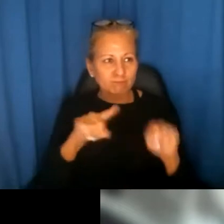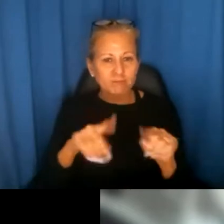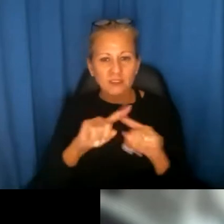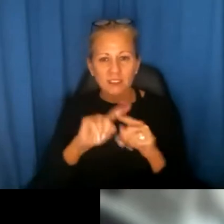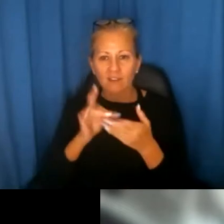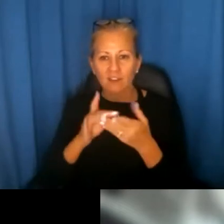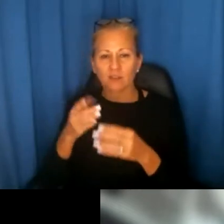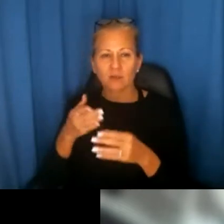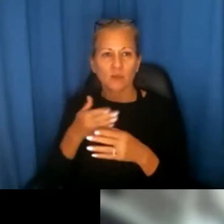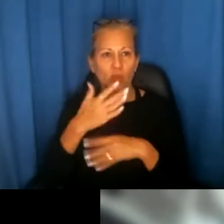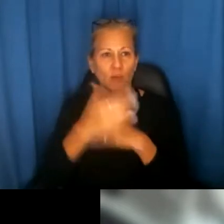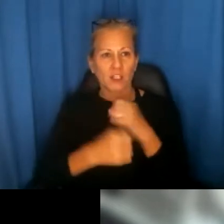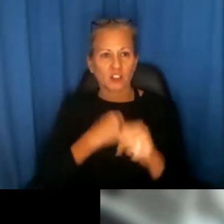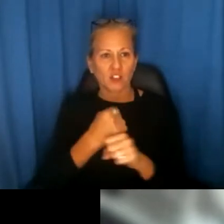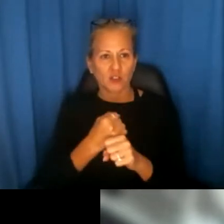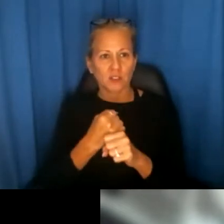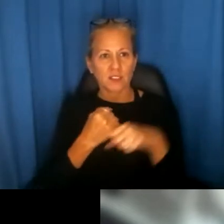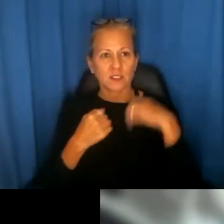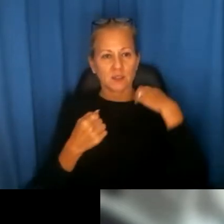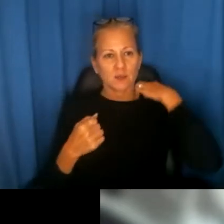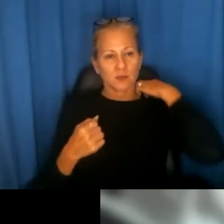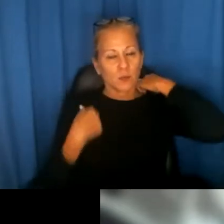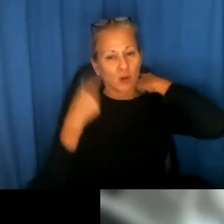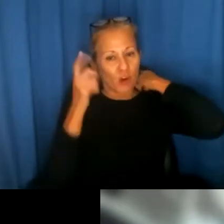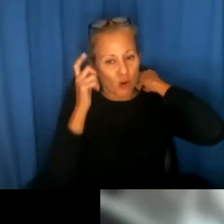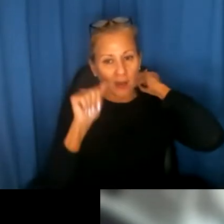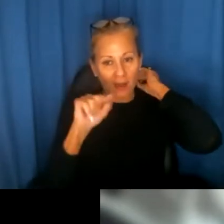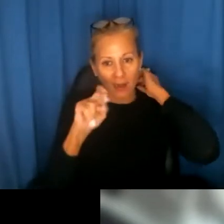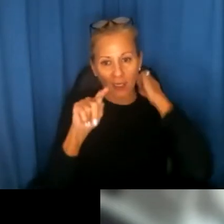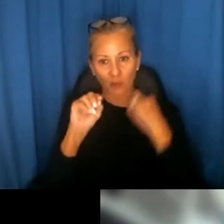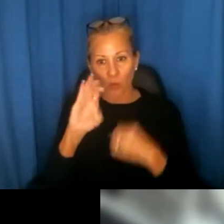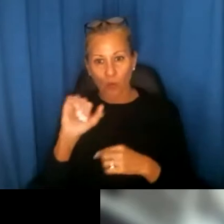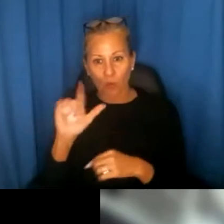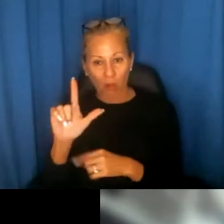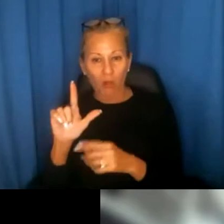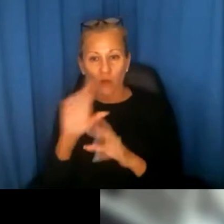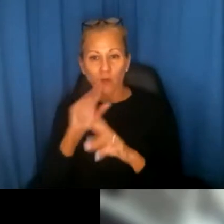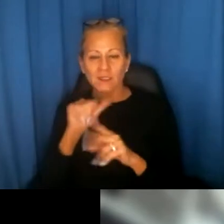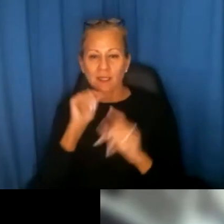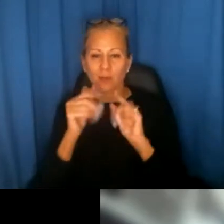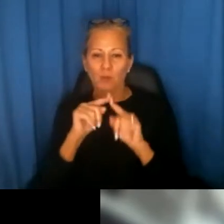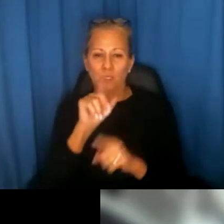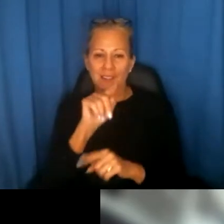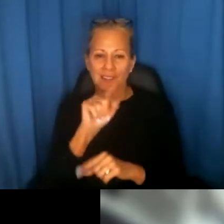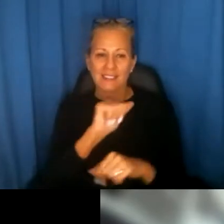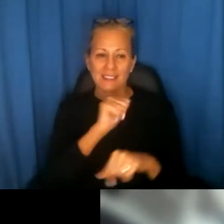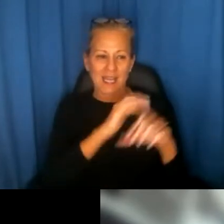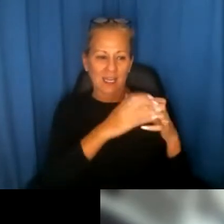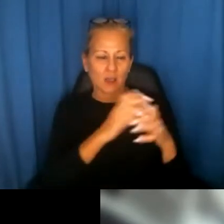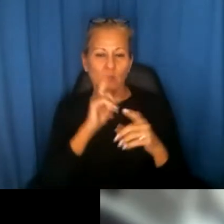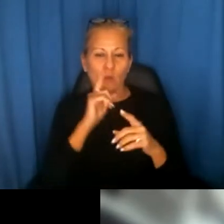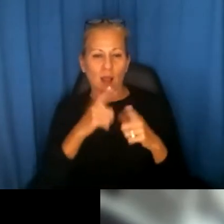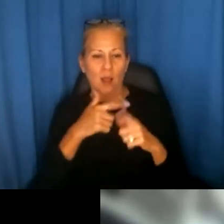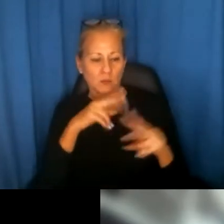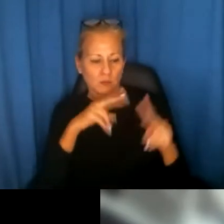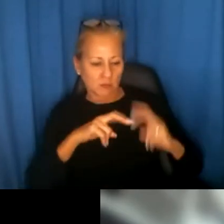the last year. Let's say we've heard anecdotal reports, but it's not a comprehensive data set that would allow us to do just for impact